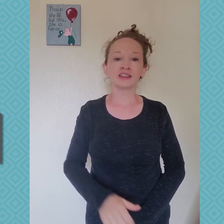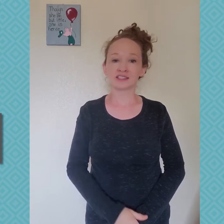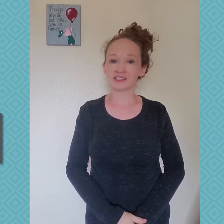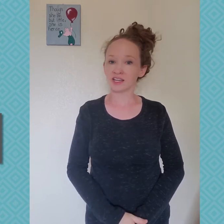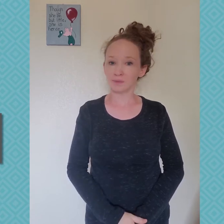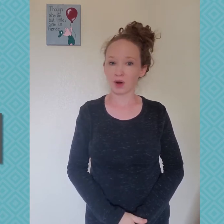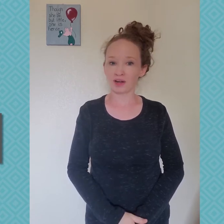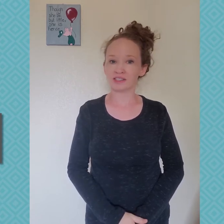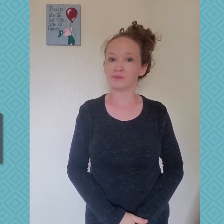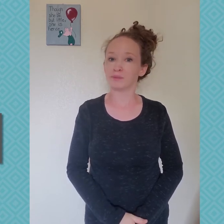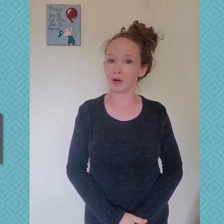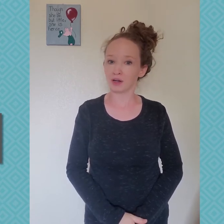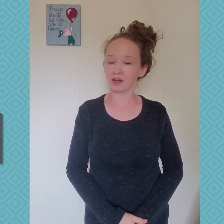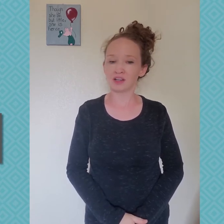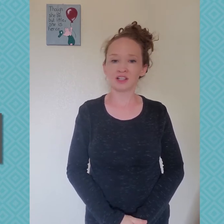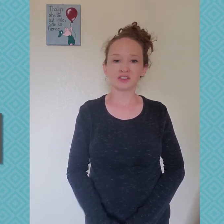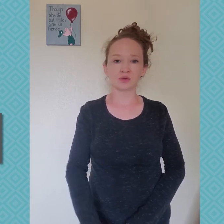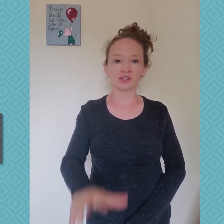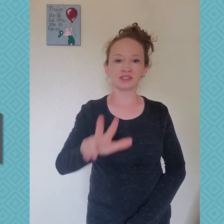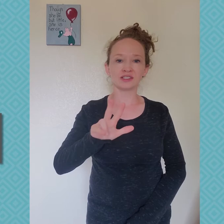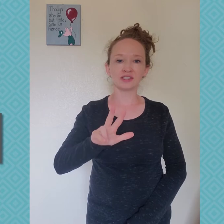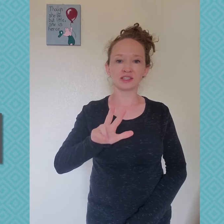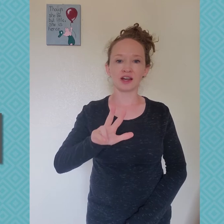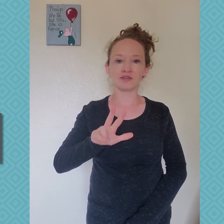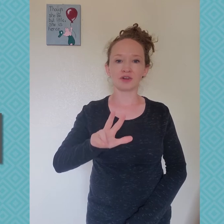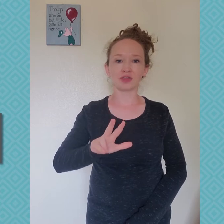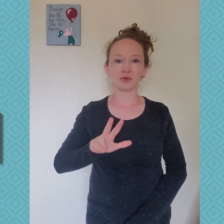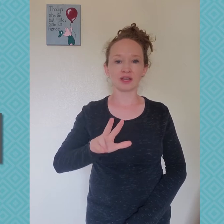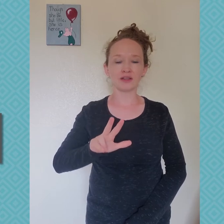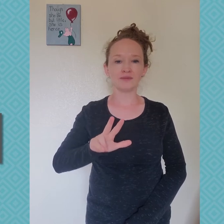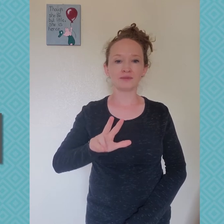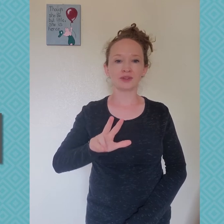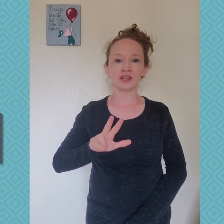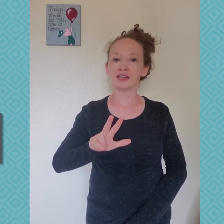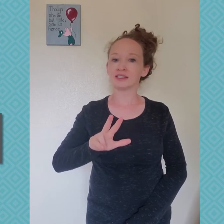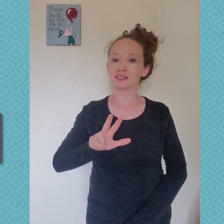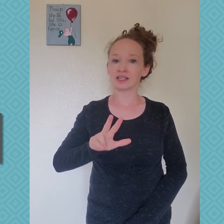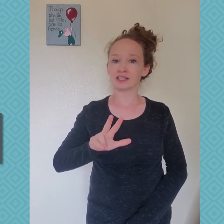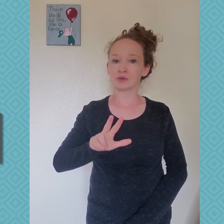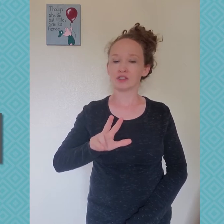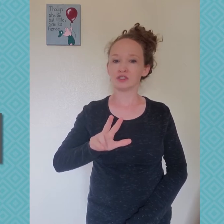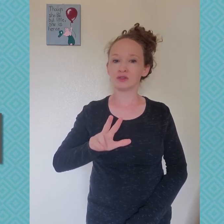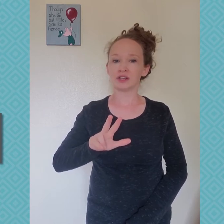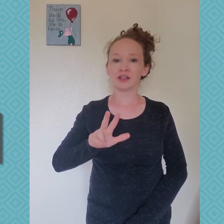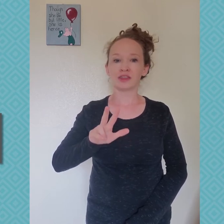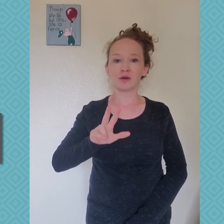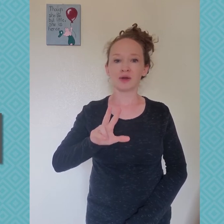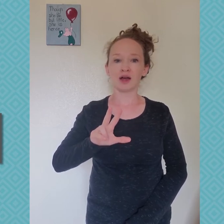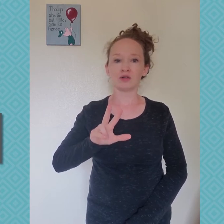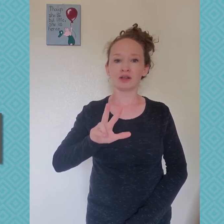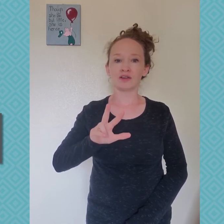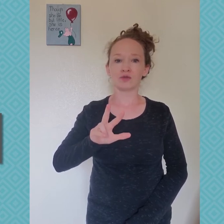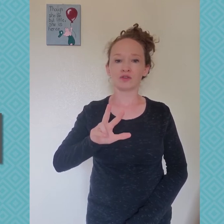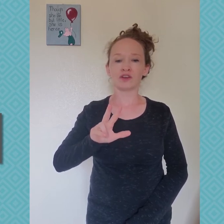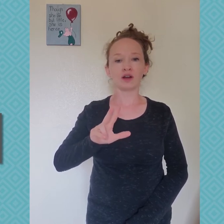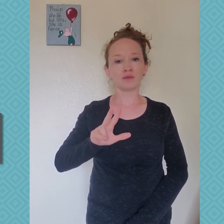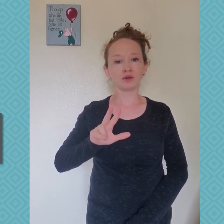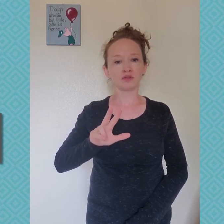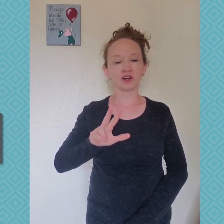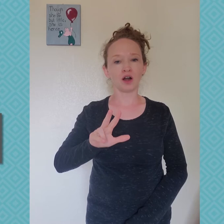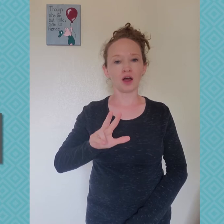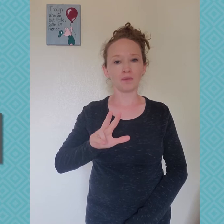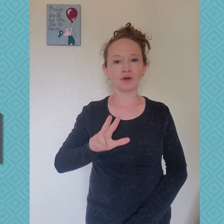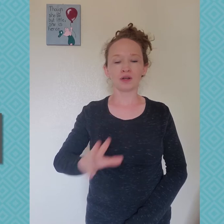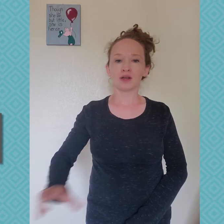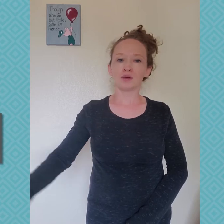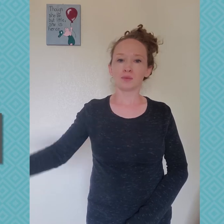Then the second part is bug. So this is the sign for three in sign language. Thumb out and forefinger and